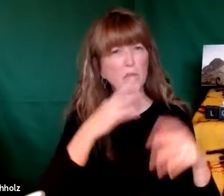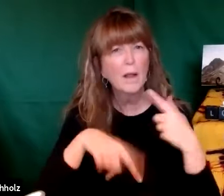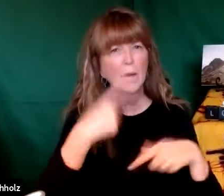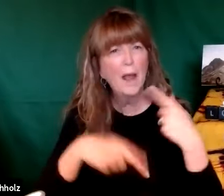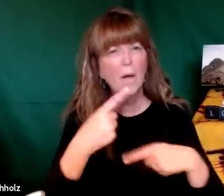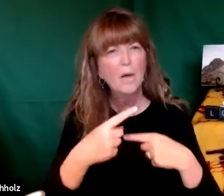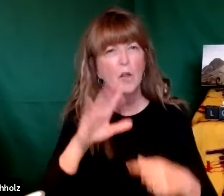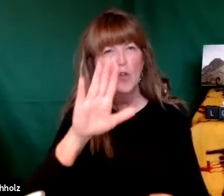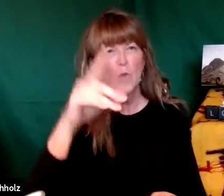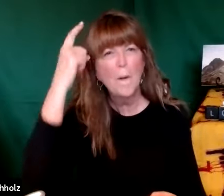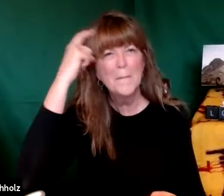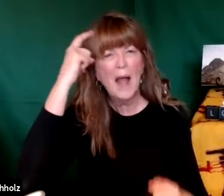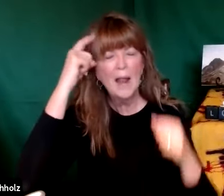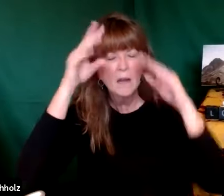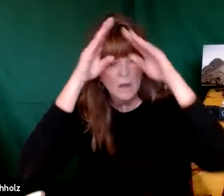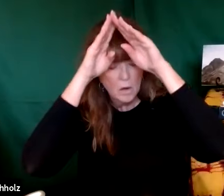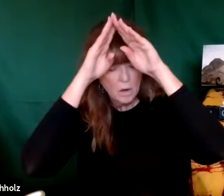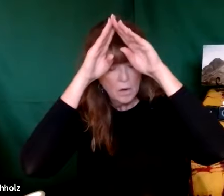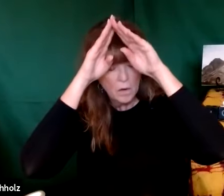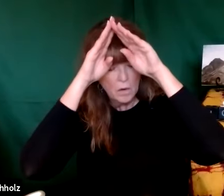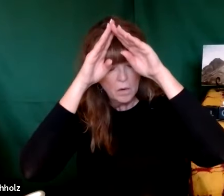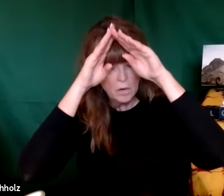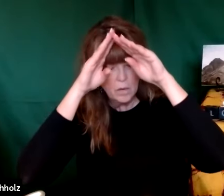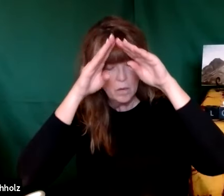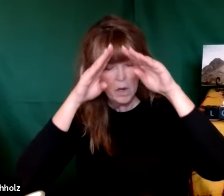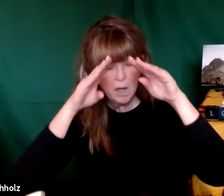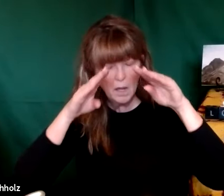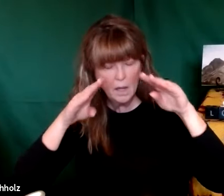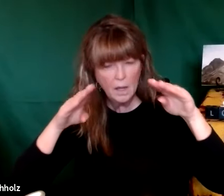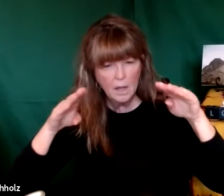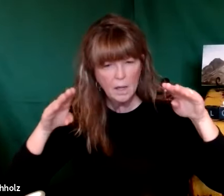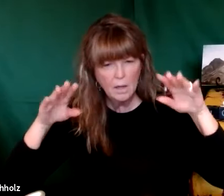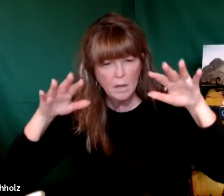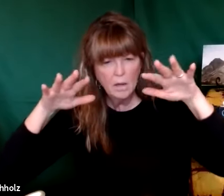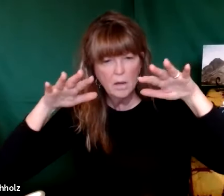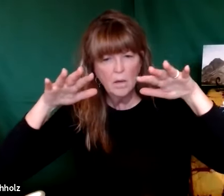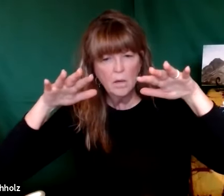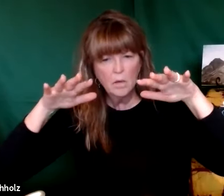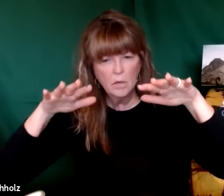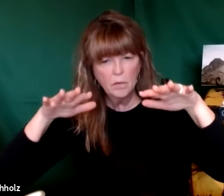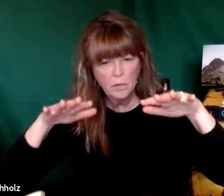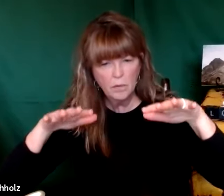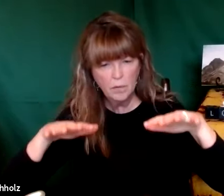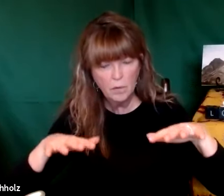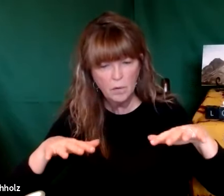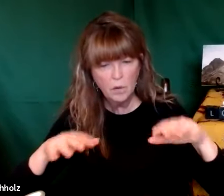you know even if you're definitely hard of hearing you know what I'm talking about your mind is not quiet but when that mind